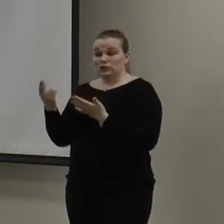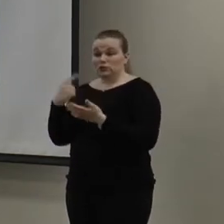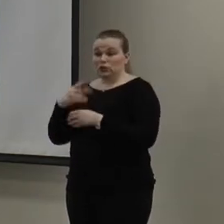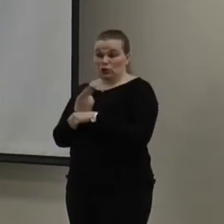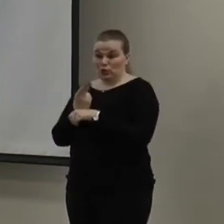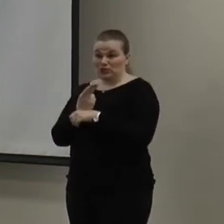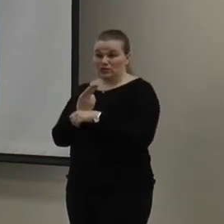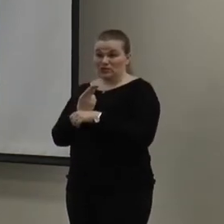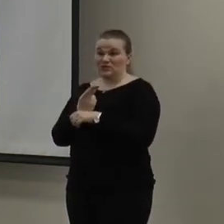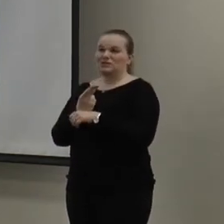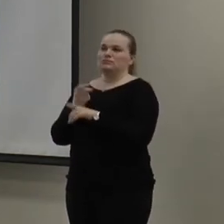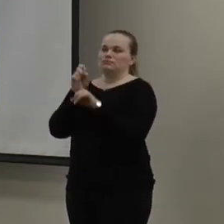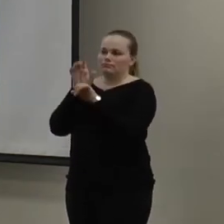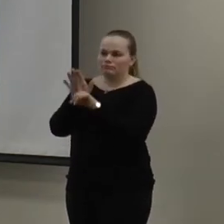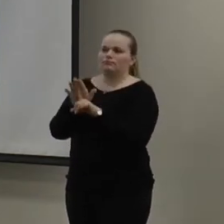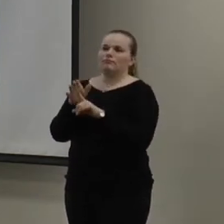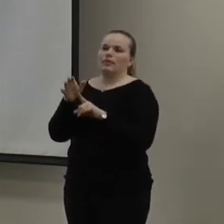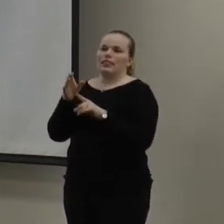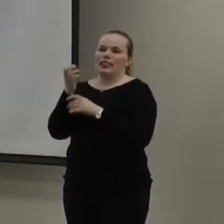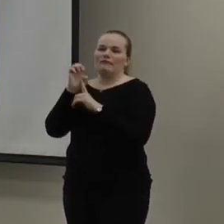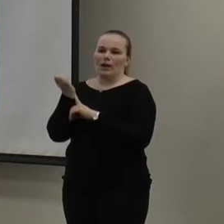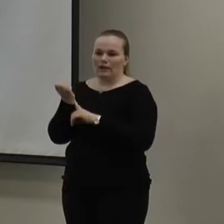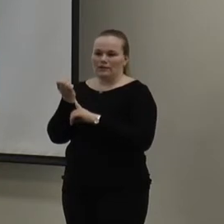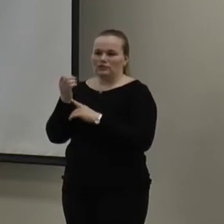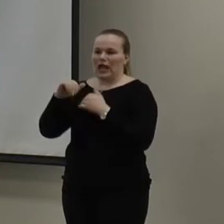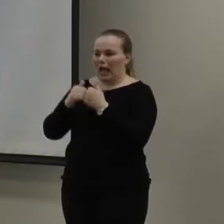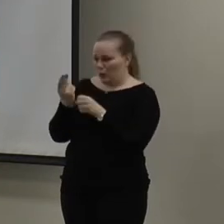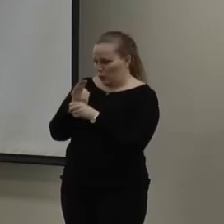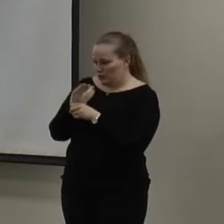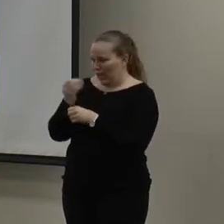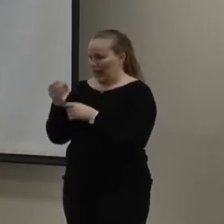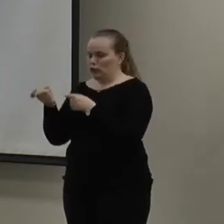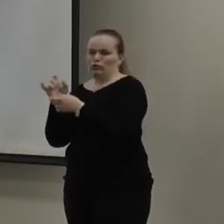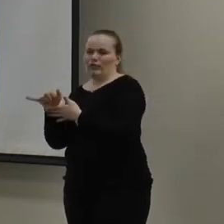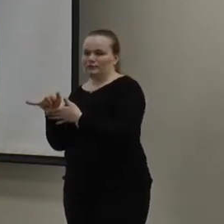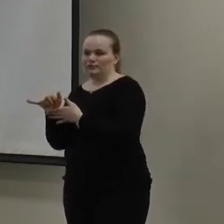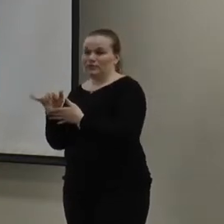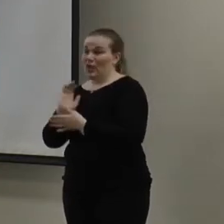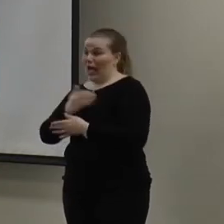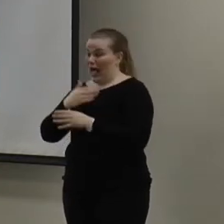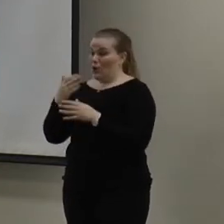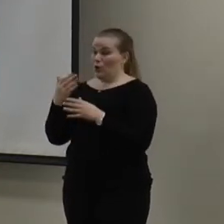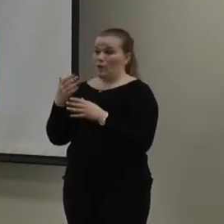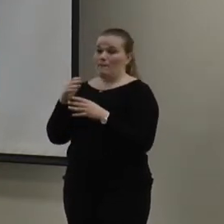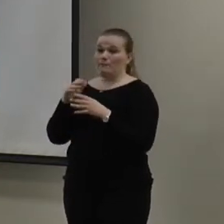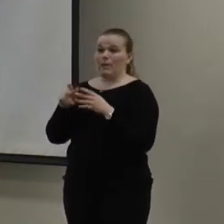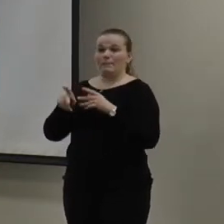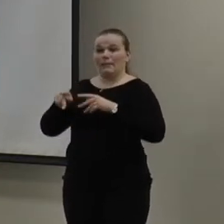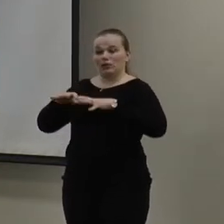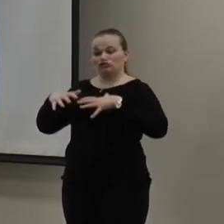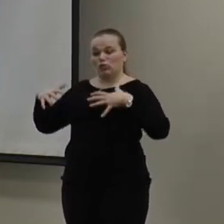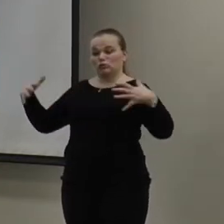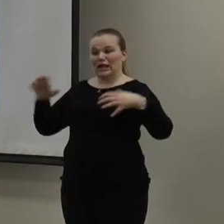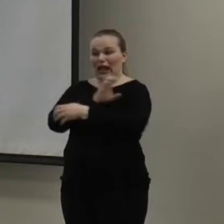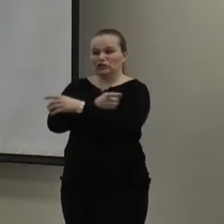leave an impact on our environment. just means obtaining it and then how we use it. So, as our population grows and as our energy demand